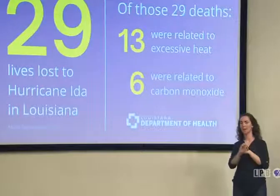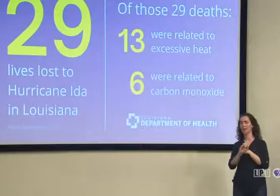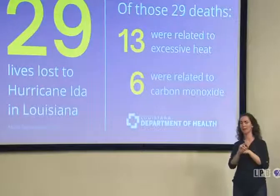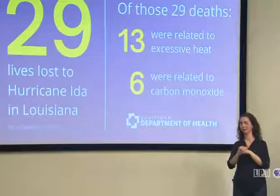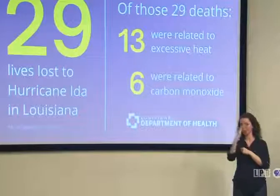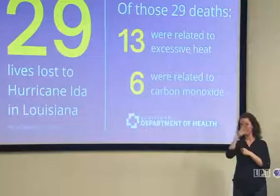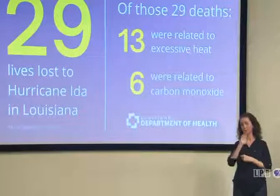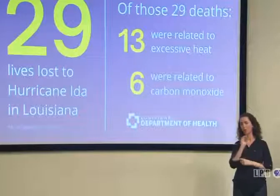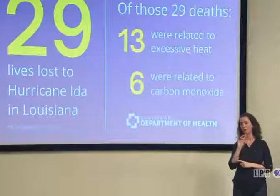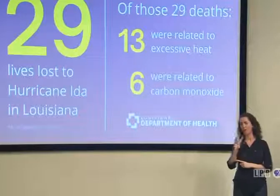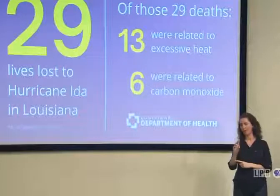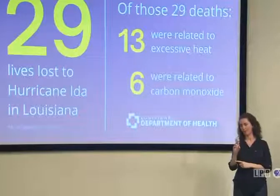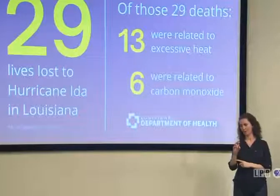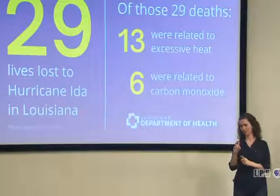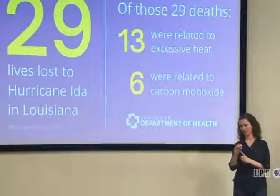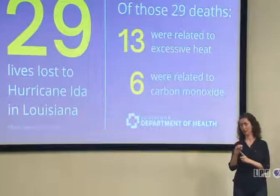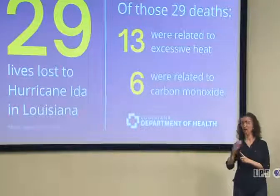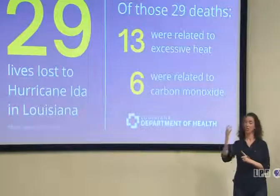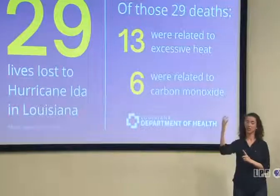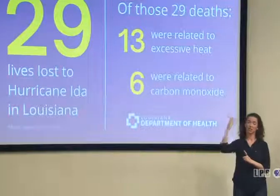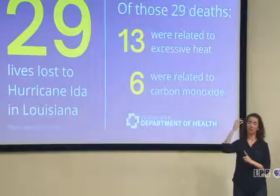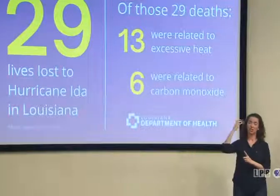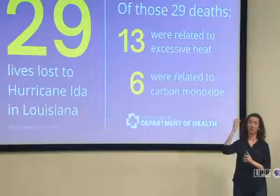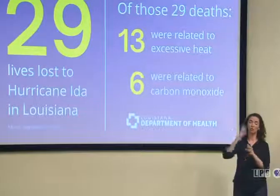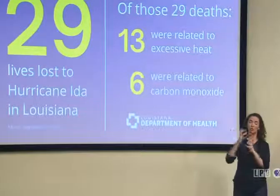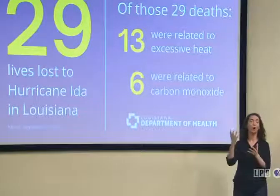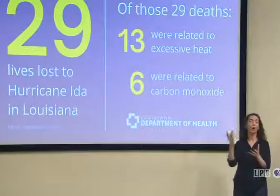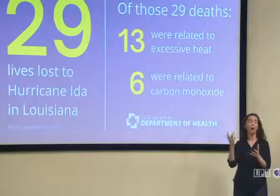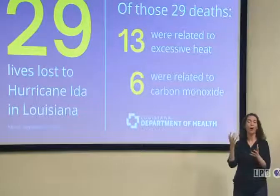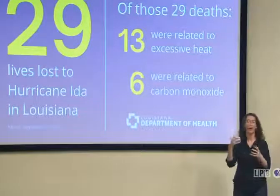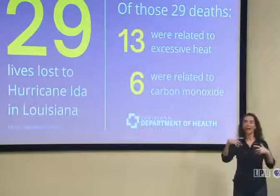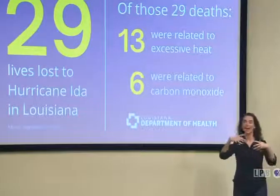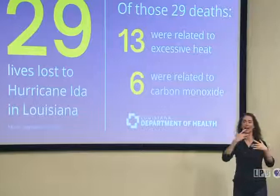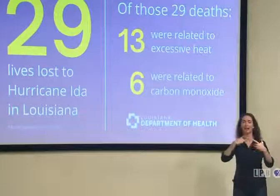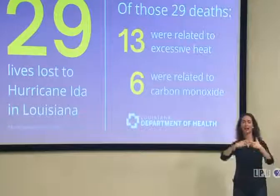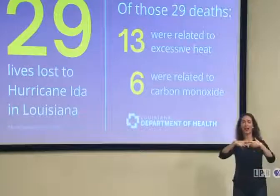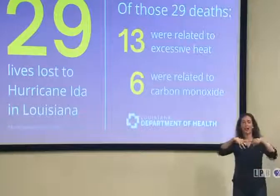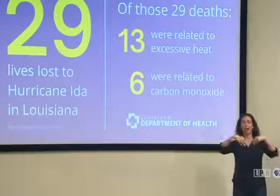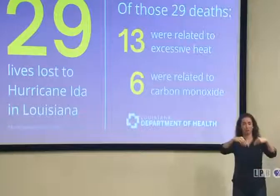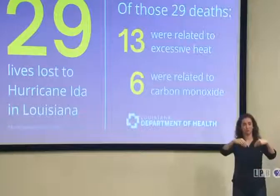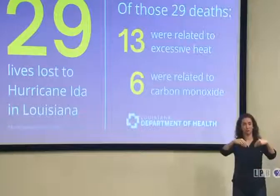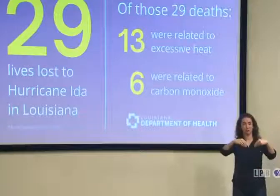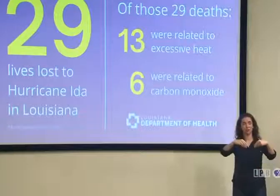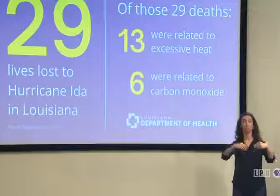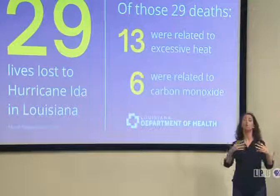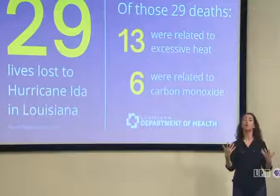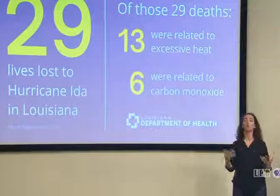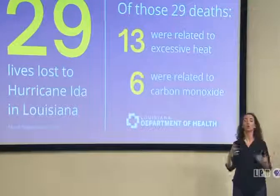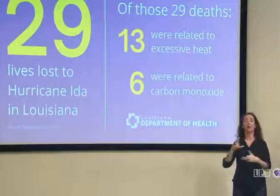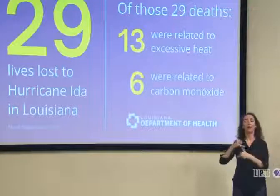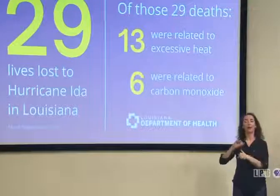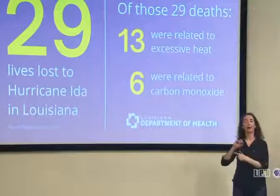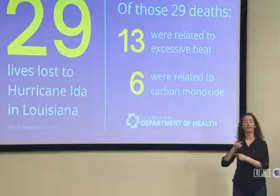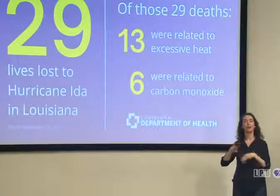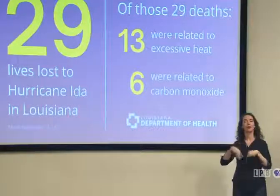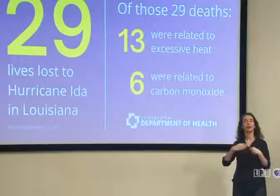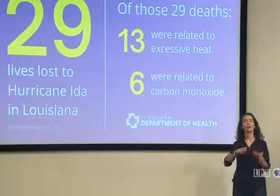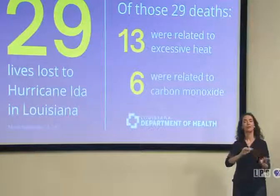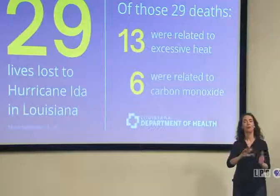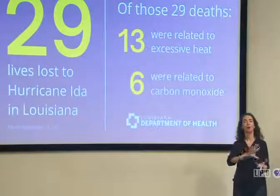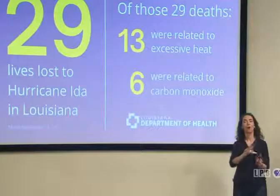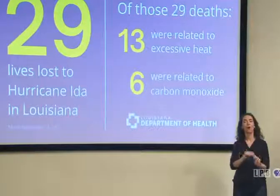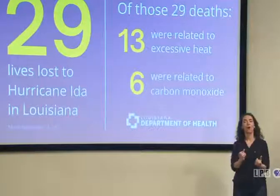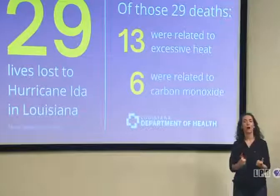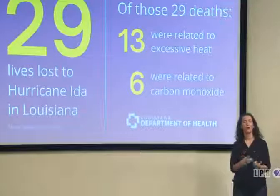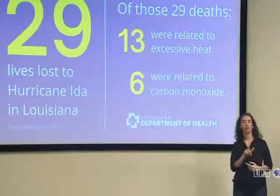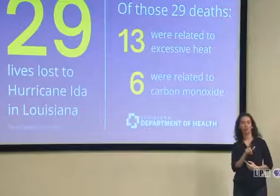outage. This brings the total number of Hurricane Ida related deaths to 29. Of the 29, 13